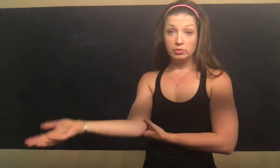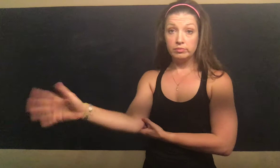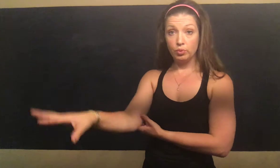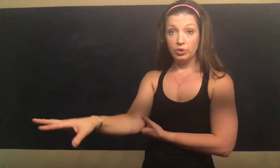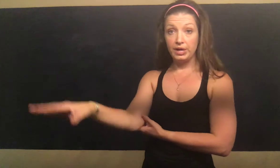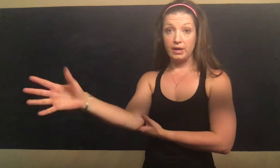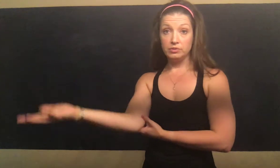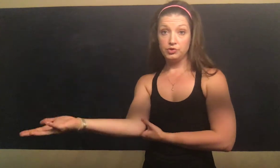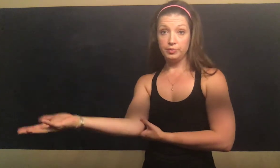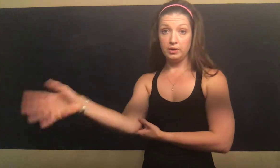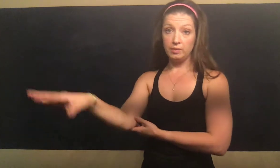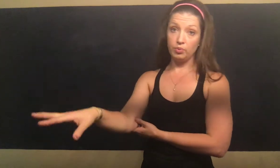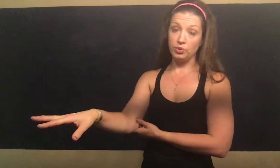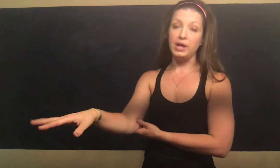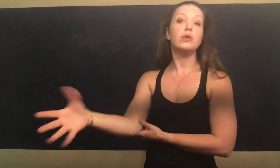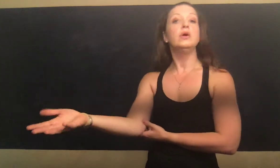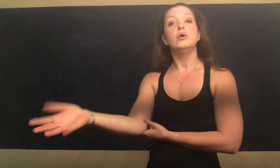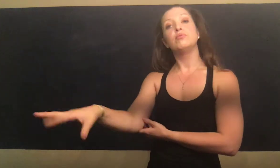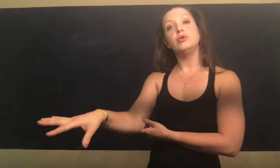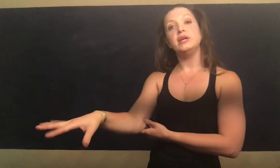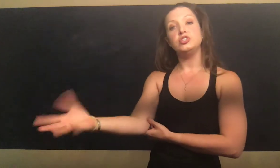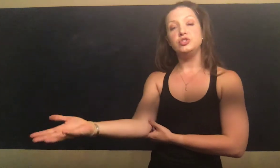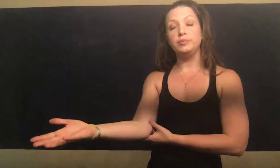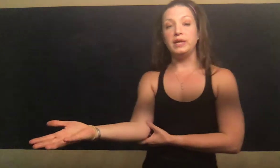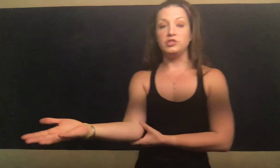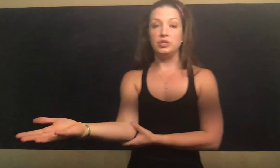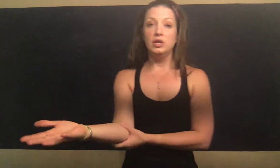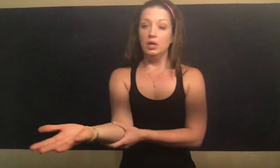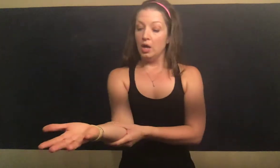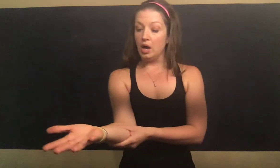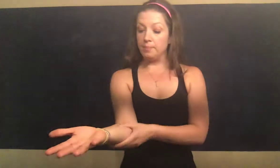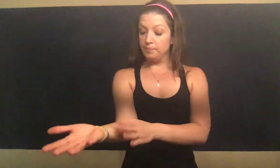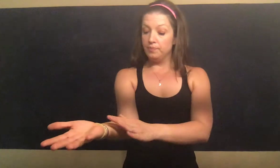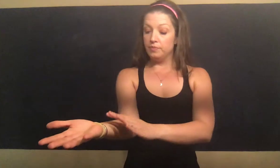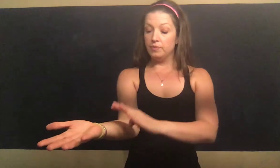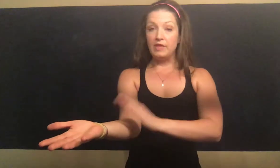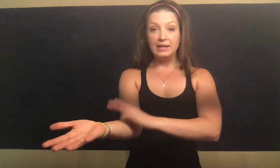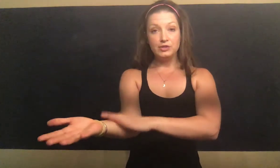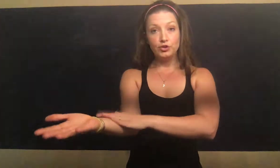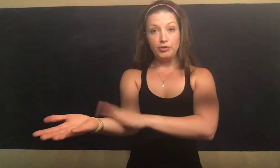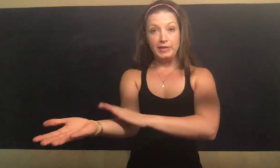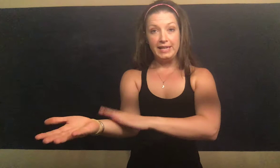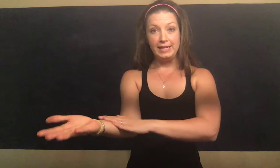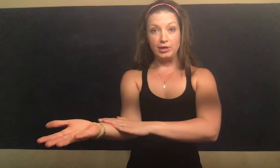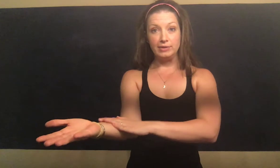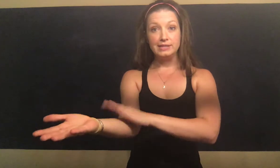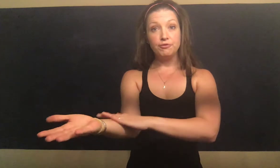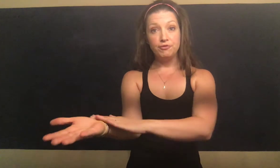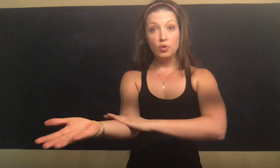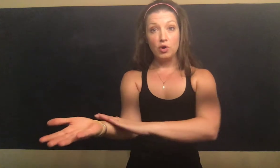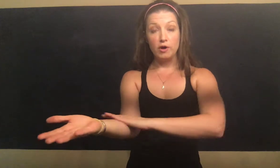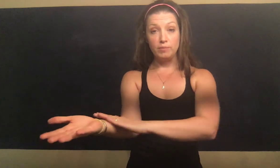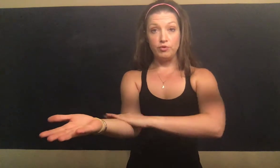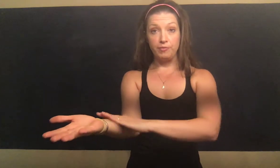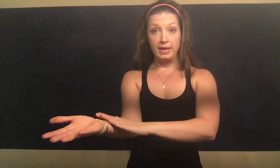Pour it out, soup it up, pour it out. Pronation, supination. That's occurring here. That's a forearm movement,